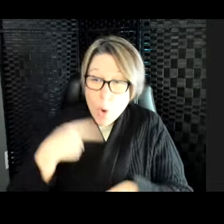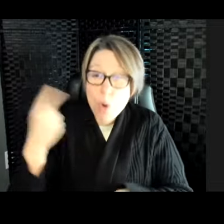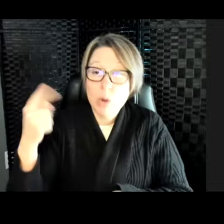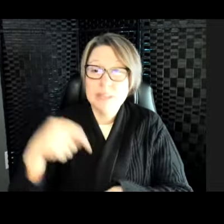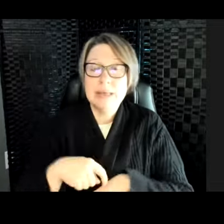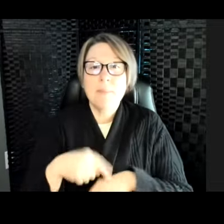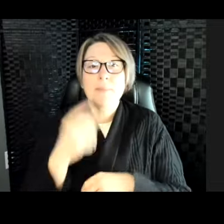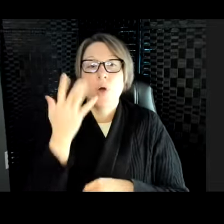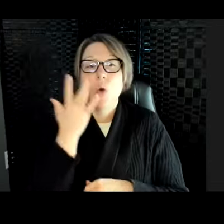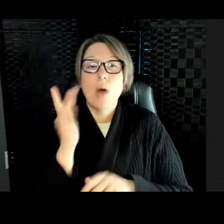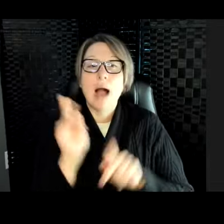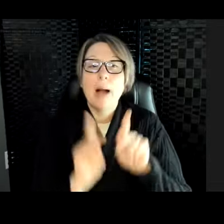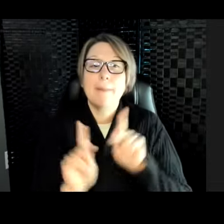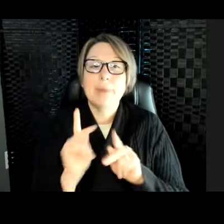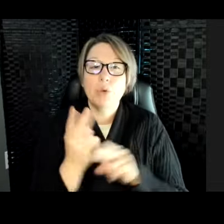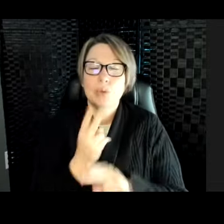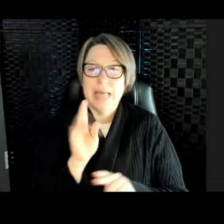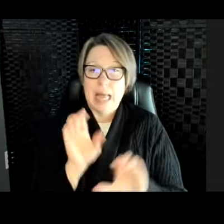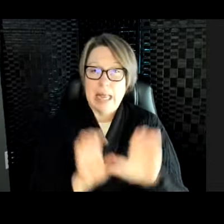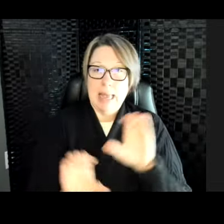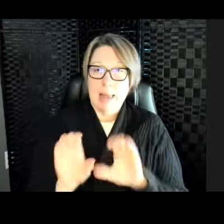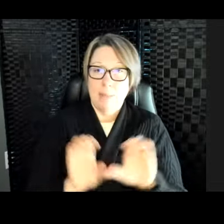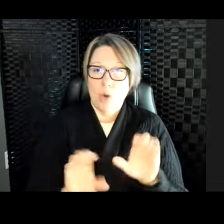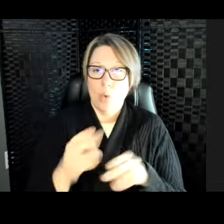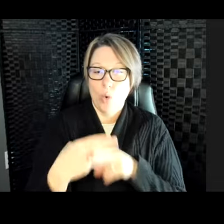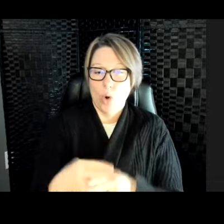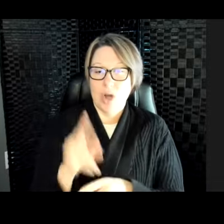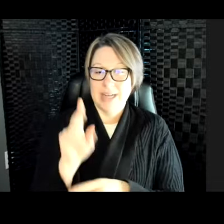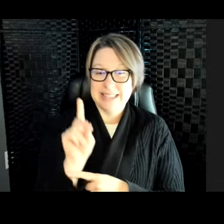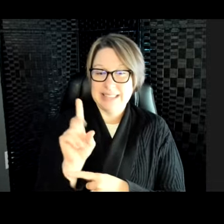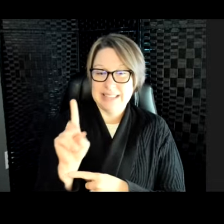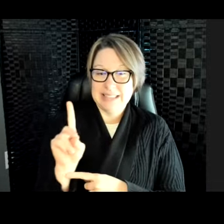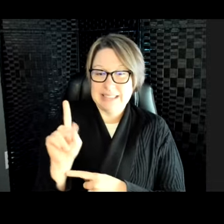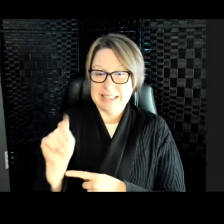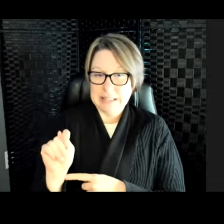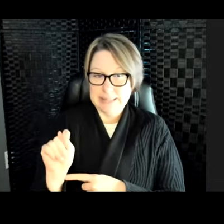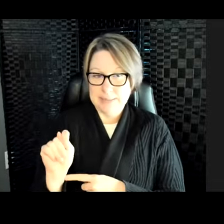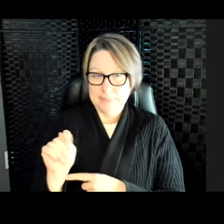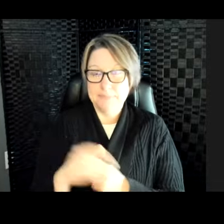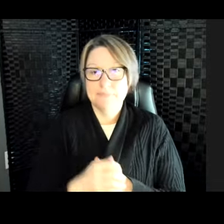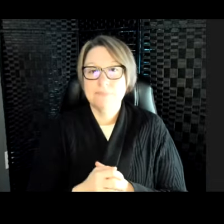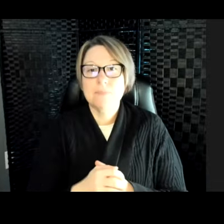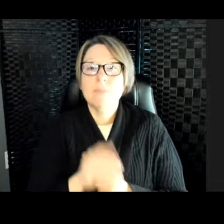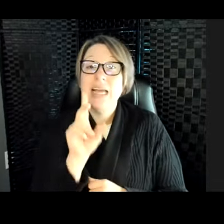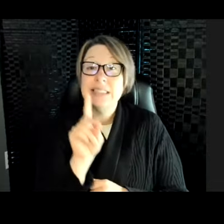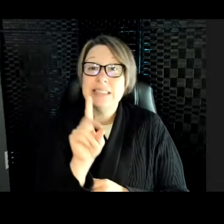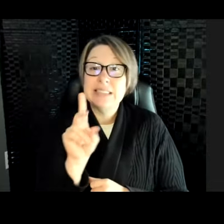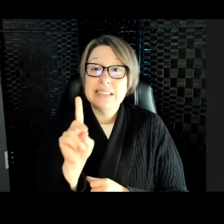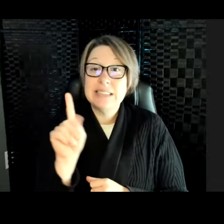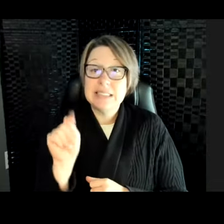used a chemical called DDT. DDT was a chemical that would